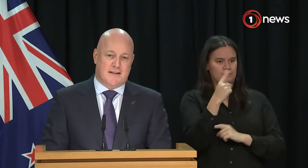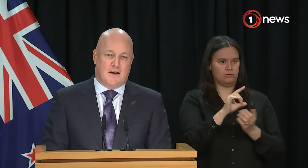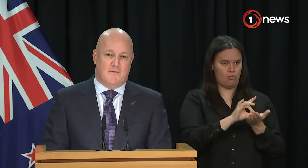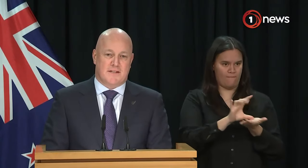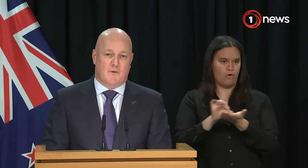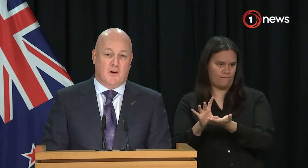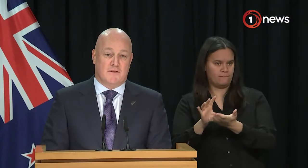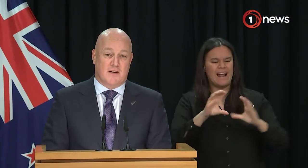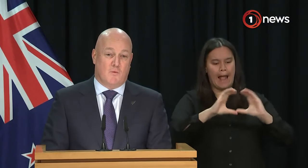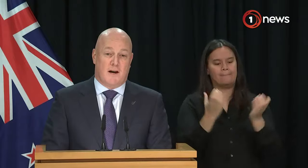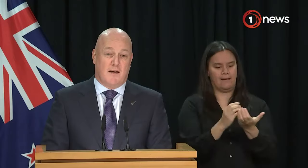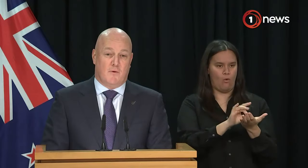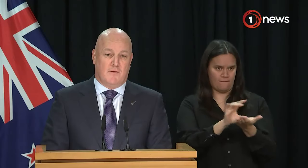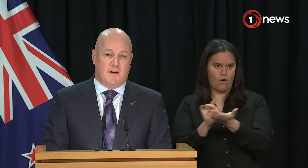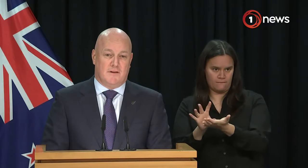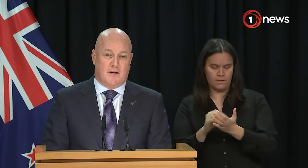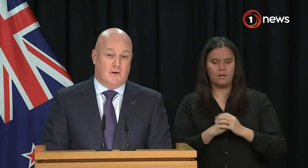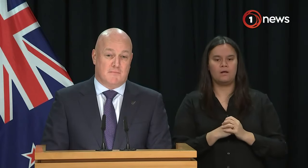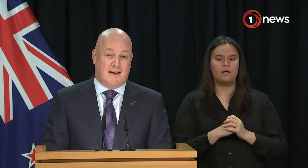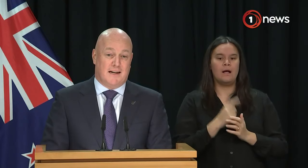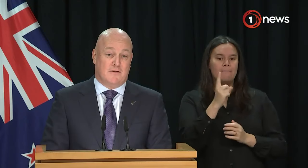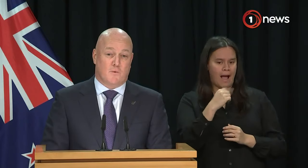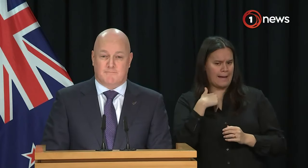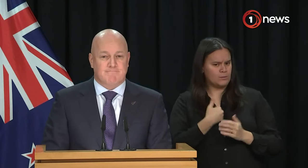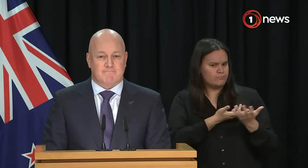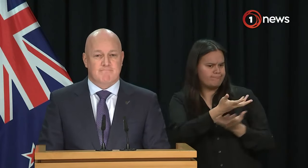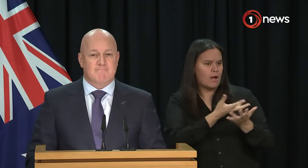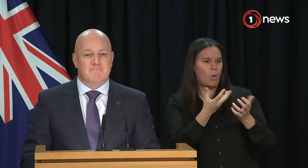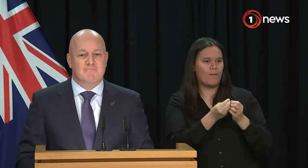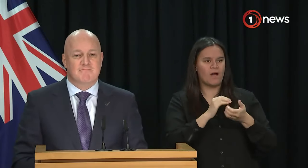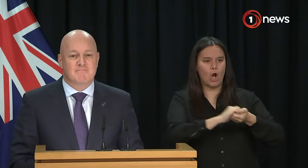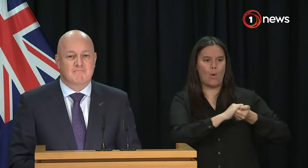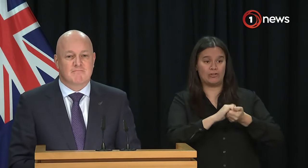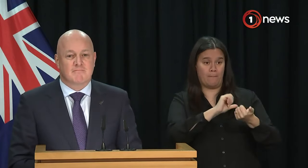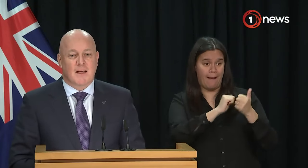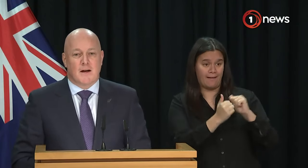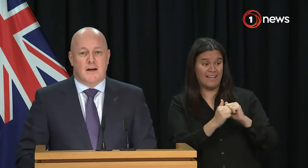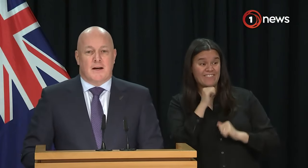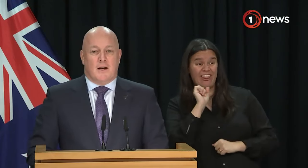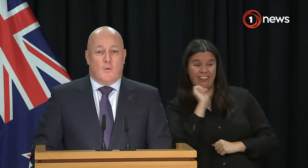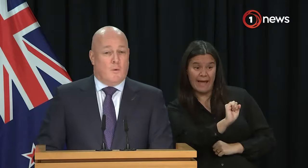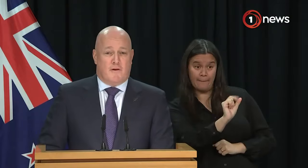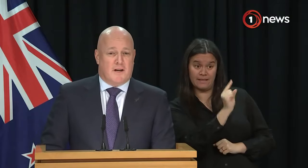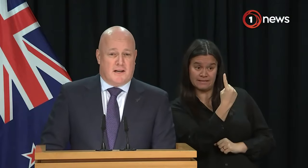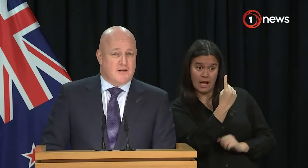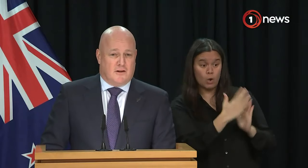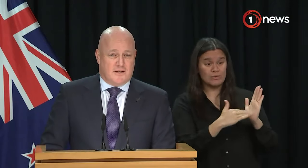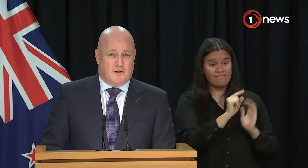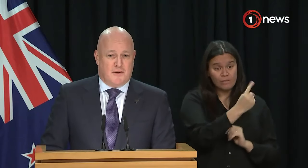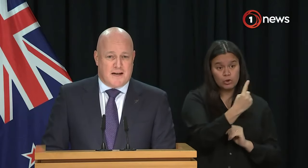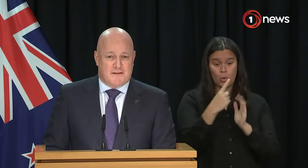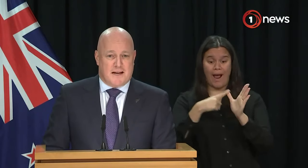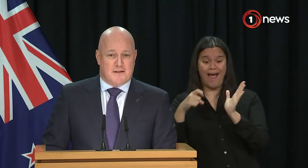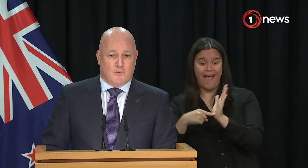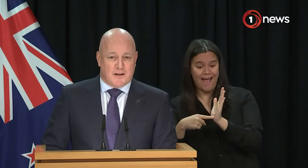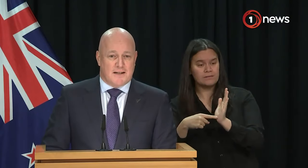party leaders, obviously, it would be a conversation I want to have with the relevant coalition party leader as well. So how would those negotiations work? Would you...? Well, we're very collegial,